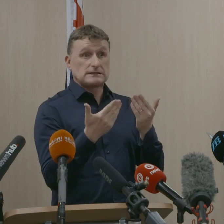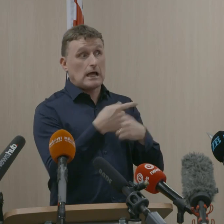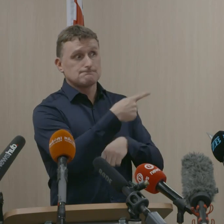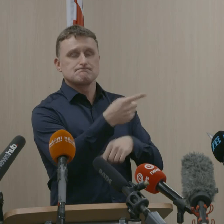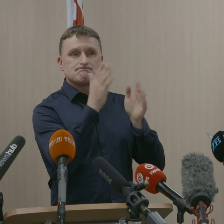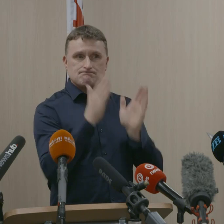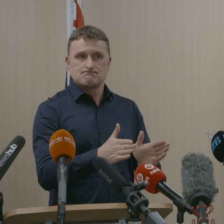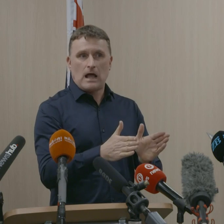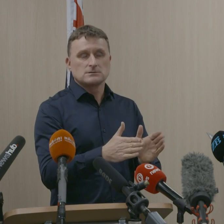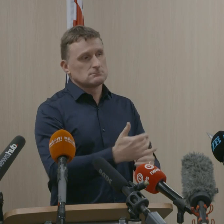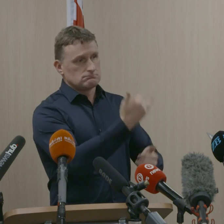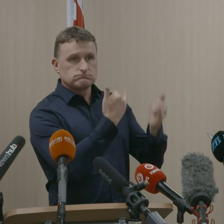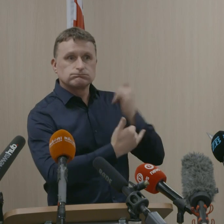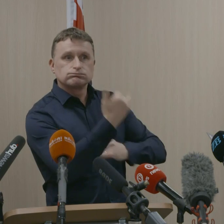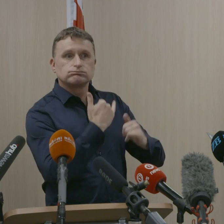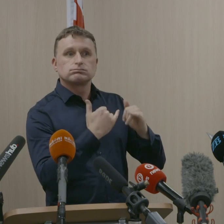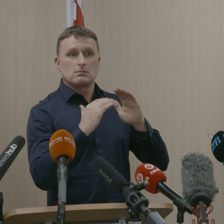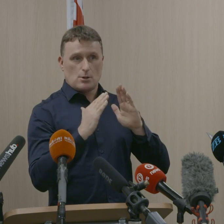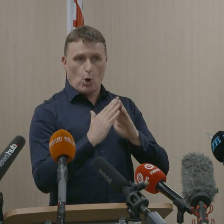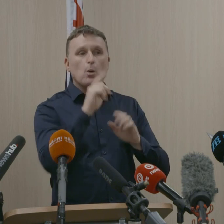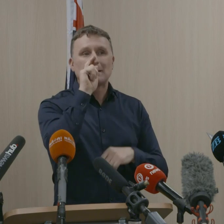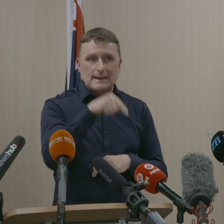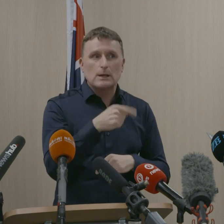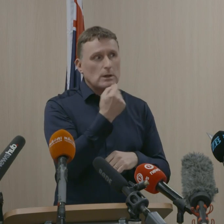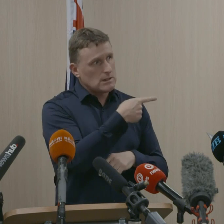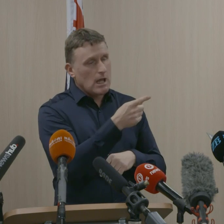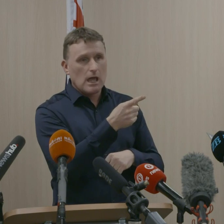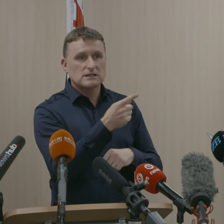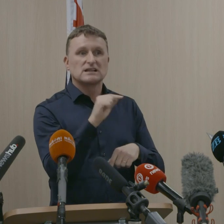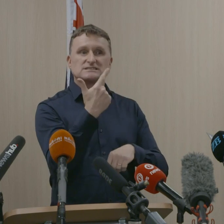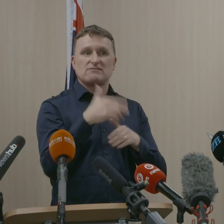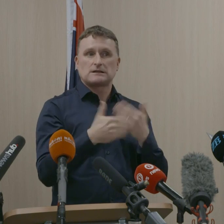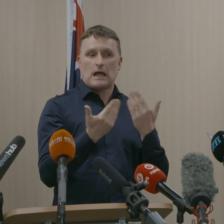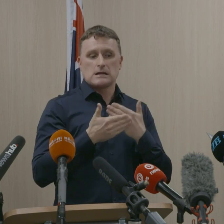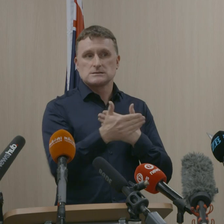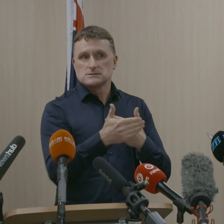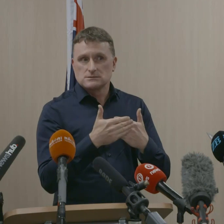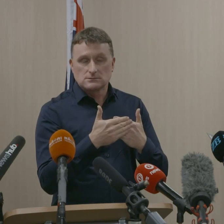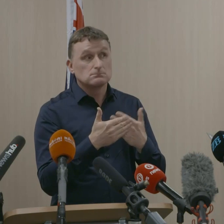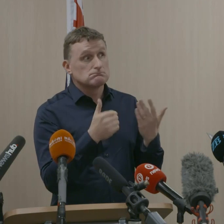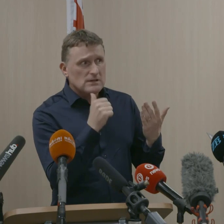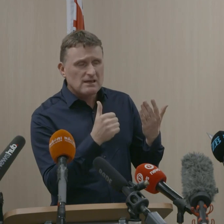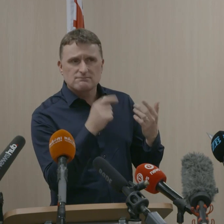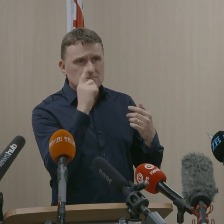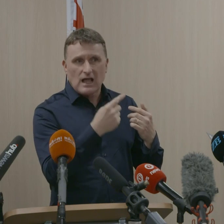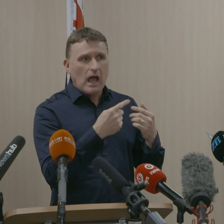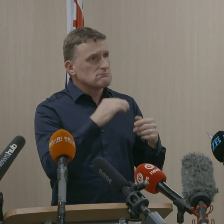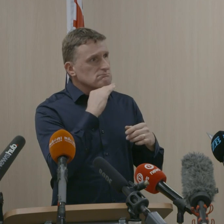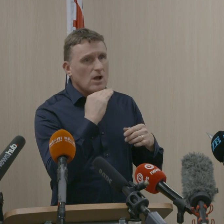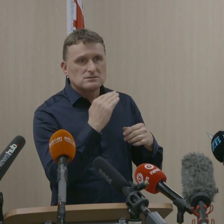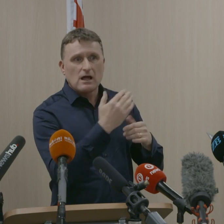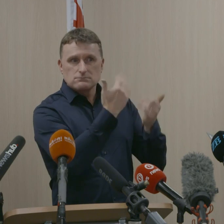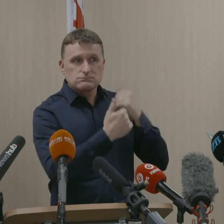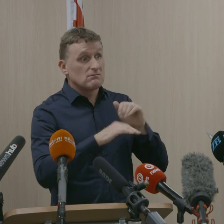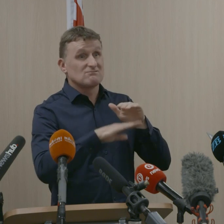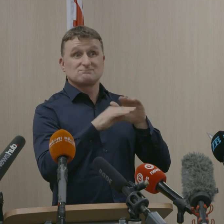if we have not met the demand for Kiwis to return in that time, we will work with the airlines to extend those flights for a